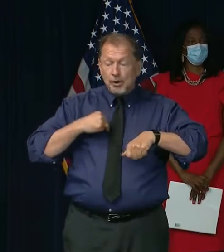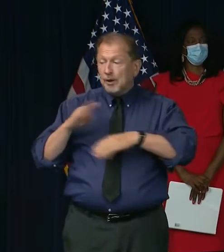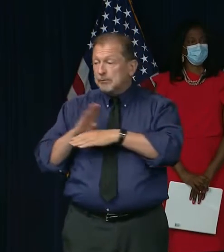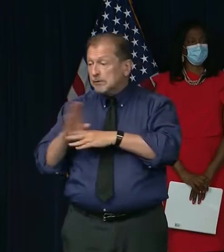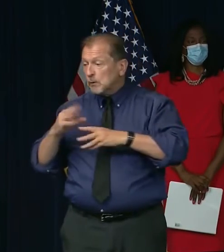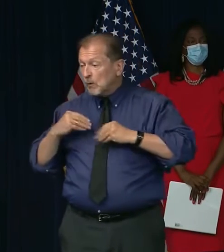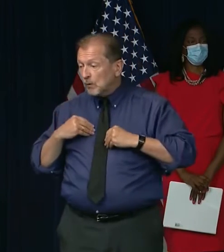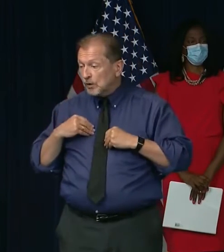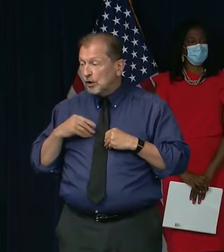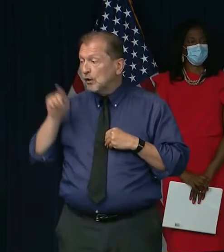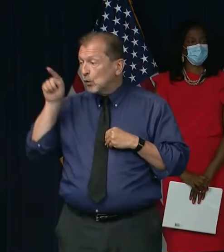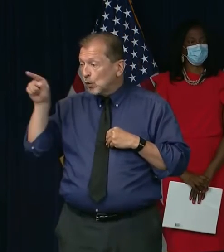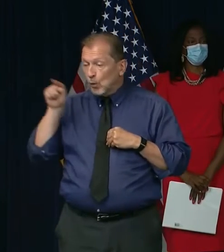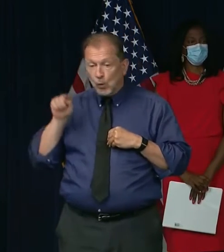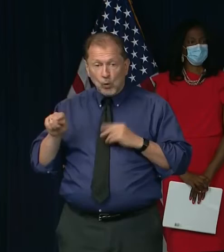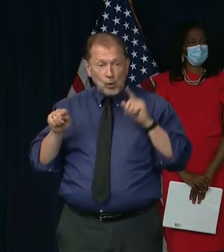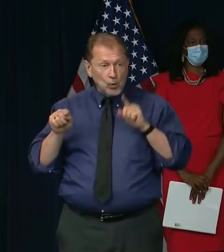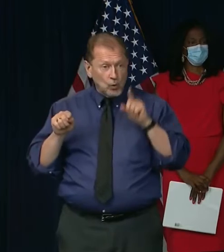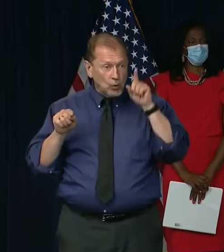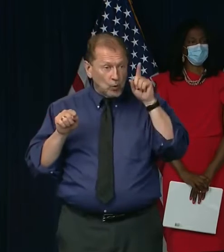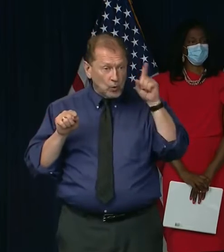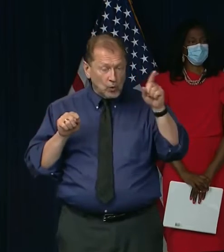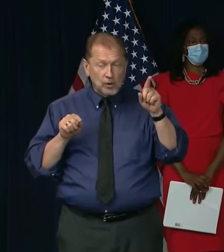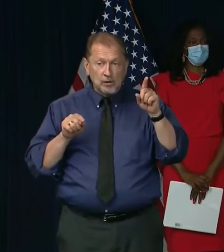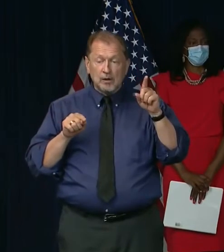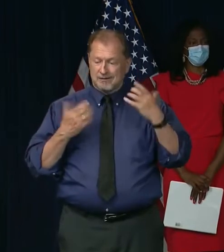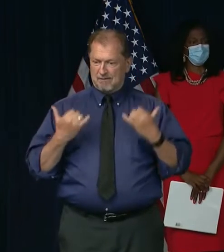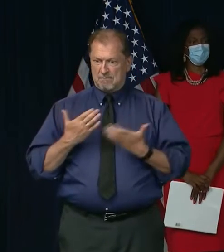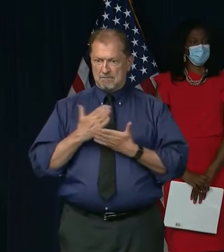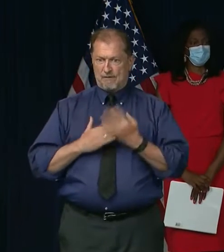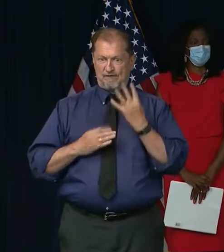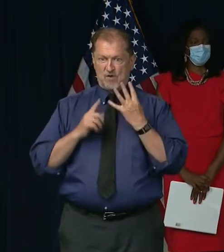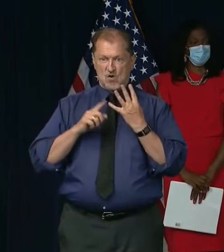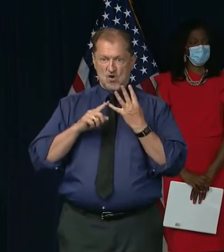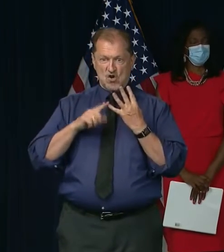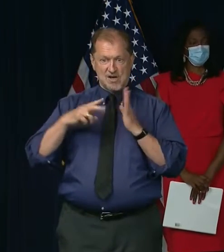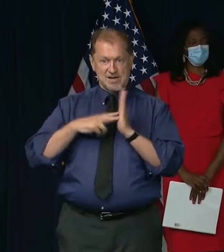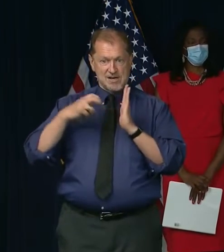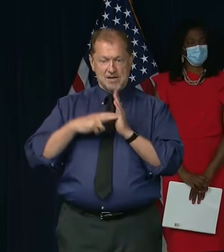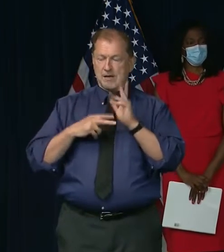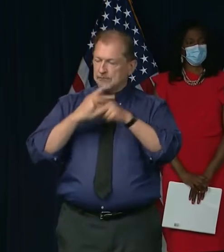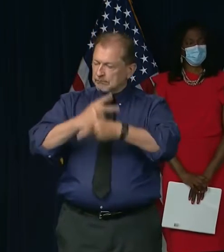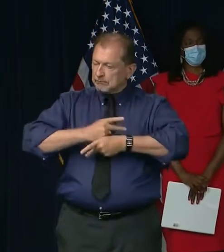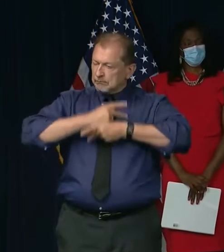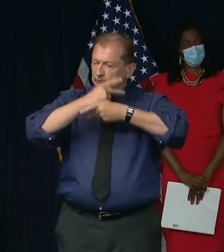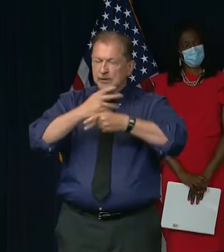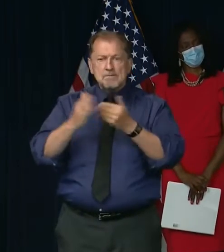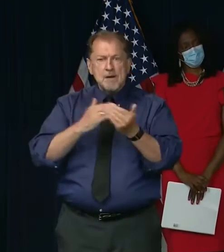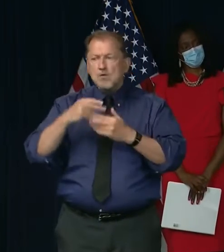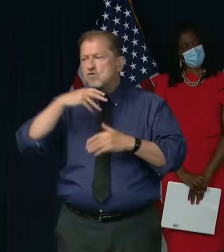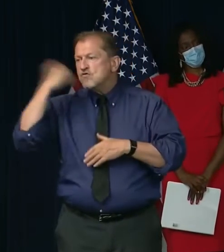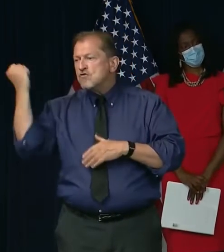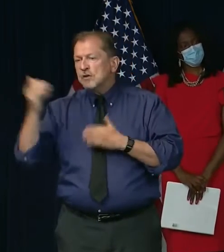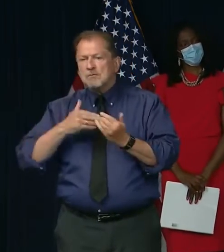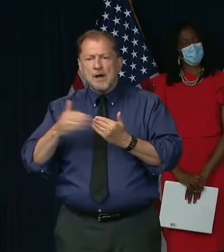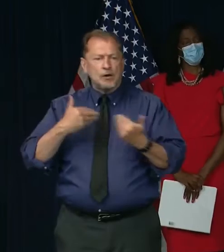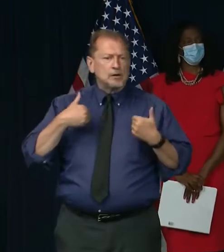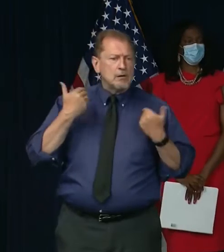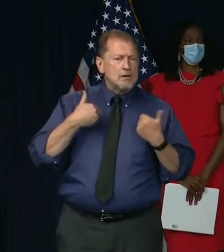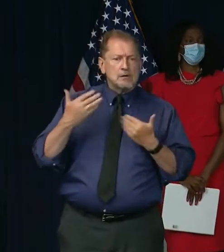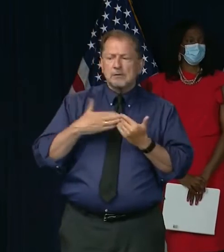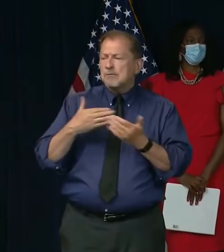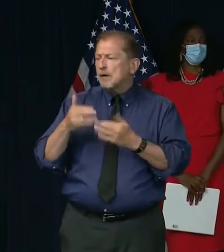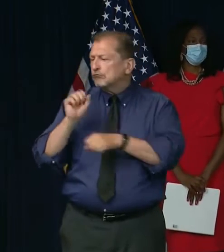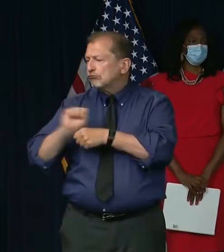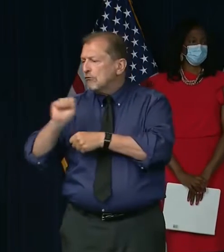to take this next phase seriously. Regardless of age, regardless of profession